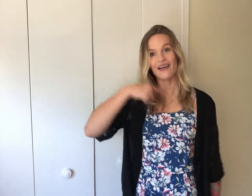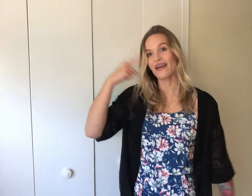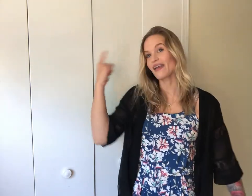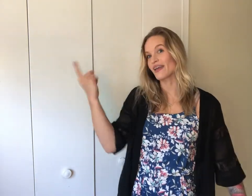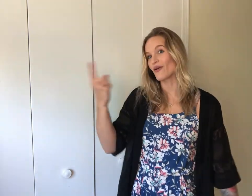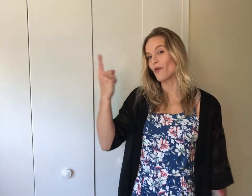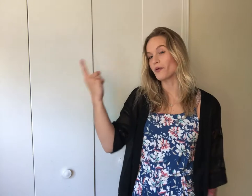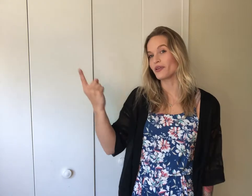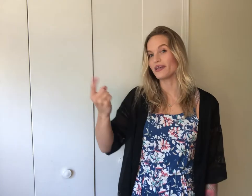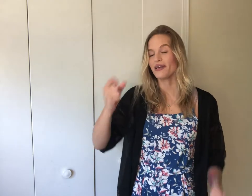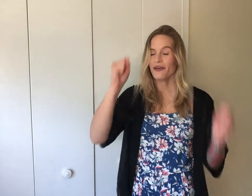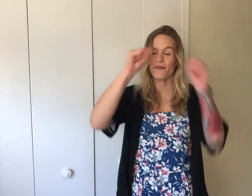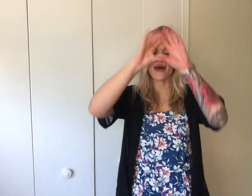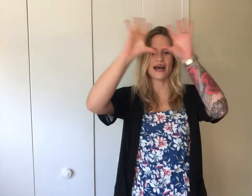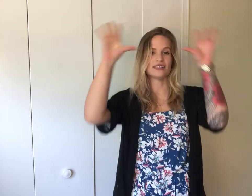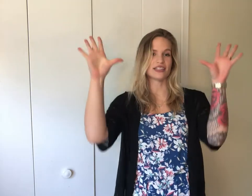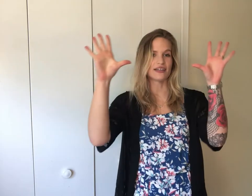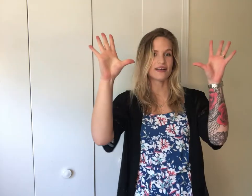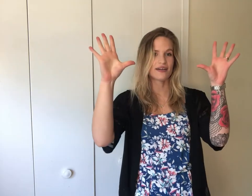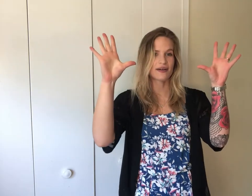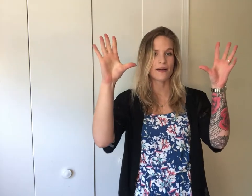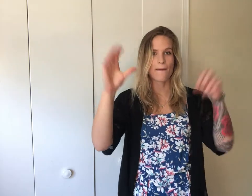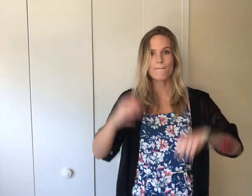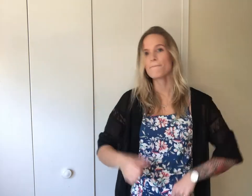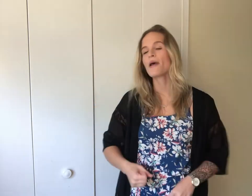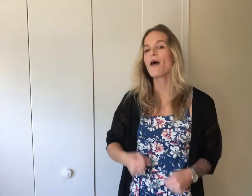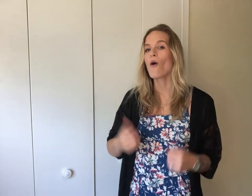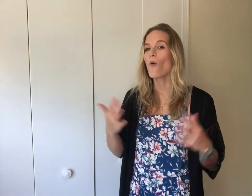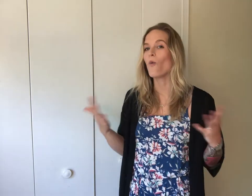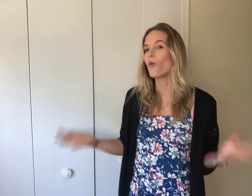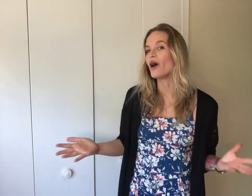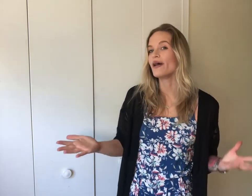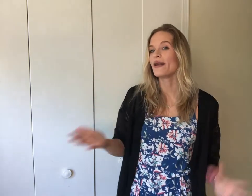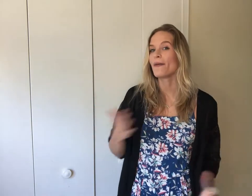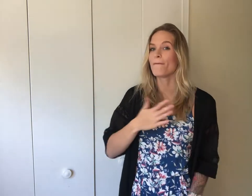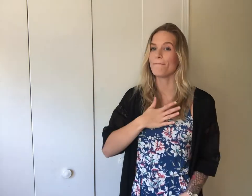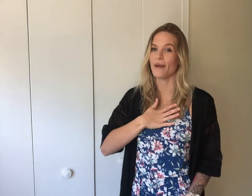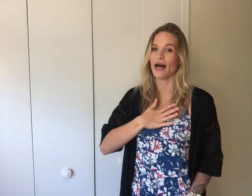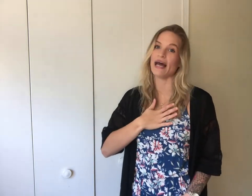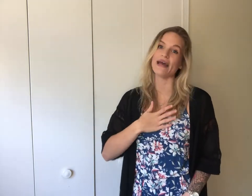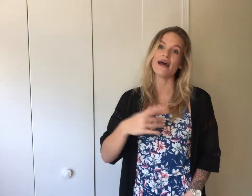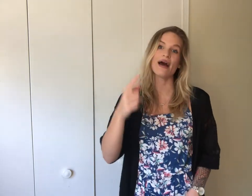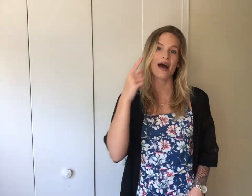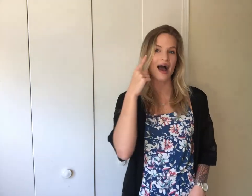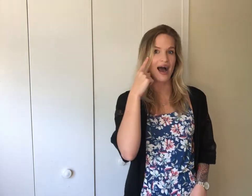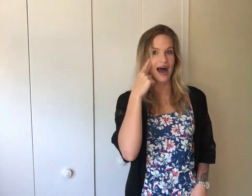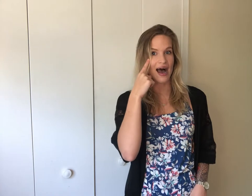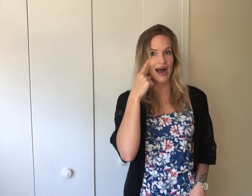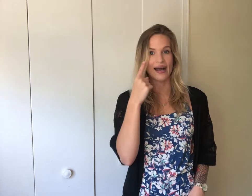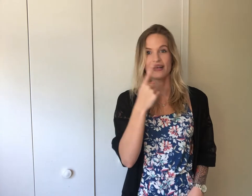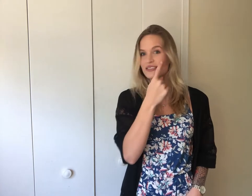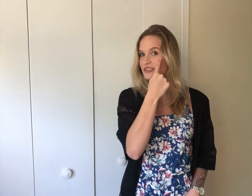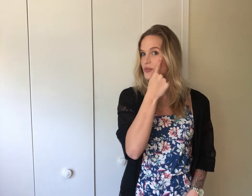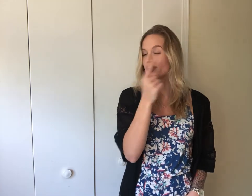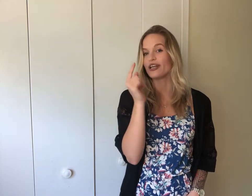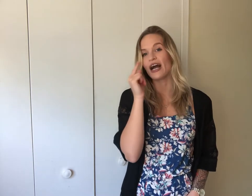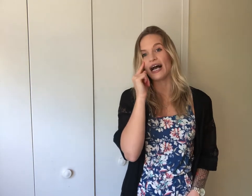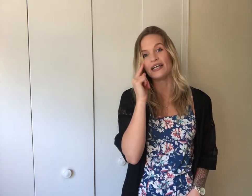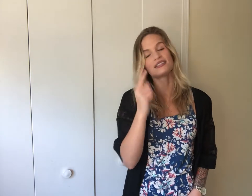can only imagine what my eyes, point at your eyes,